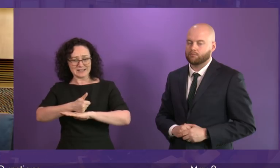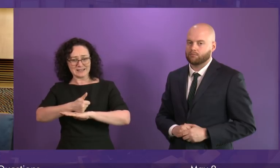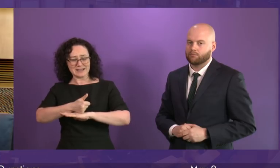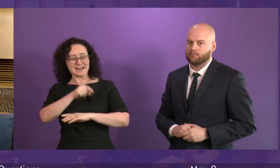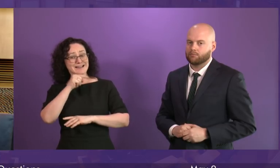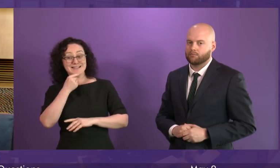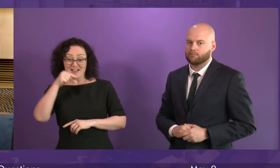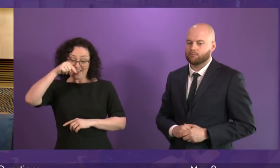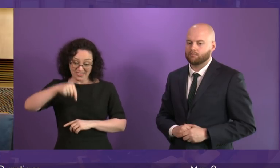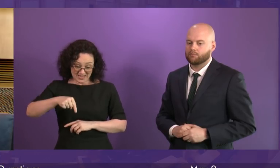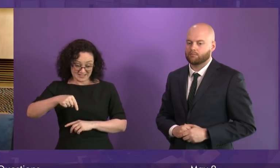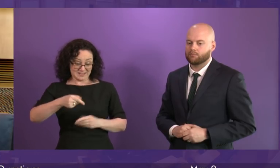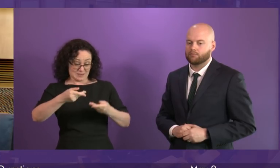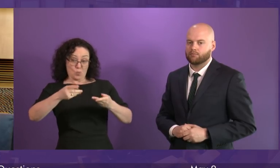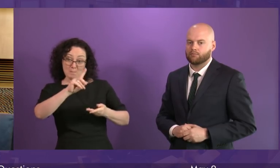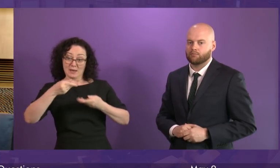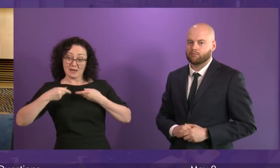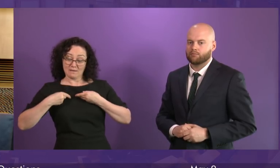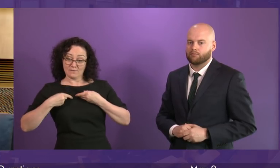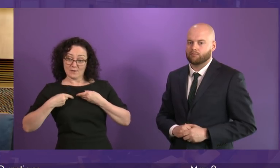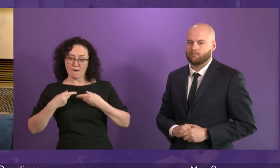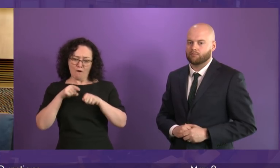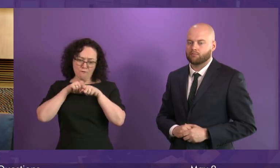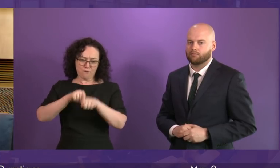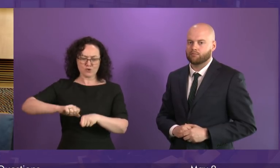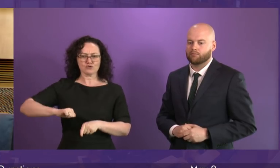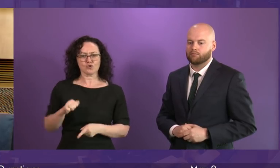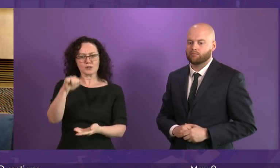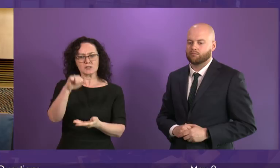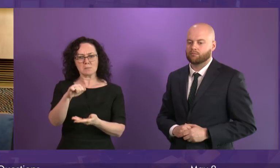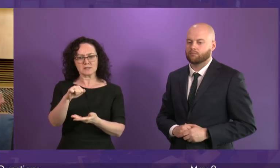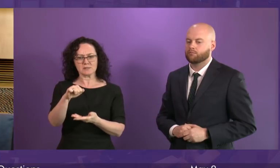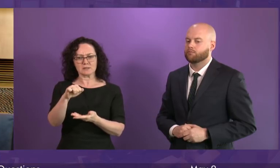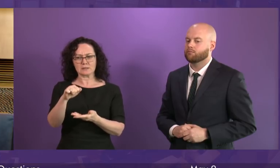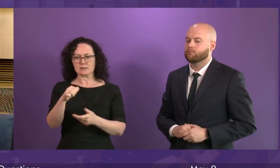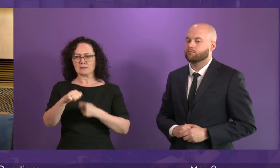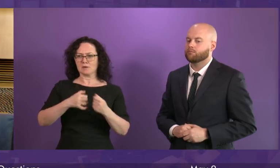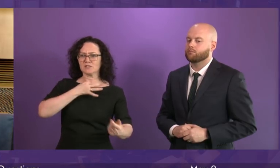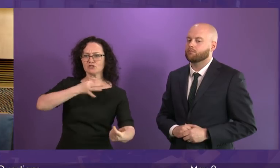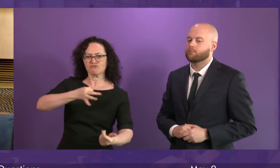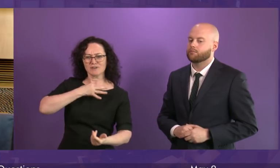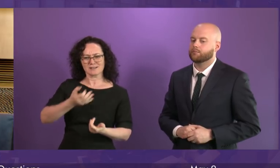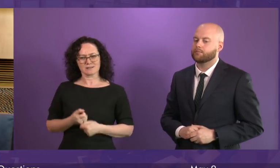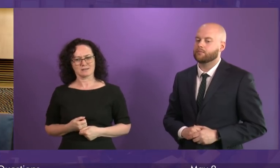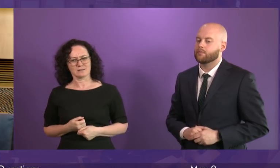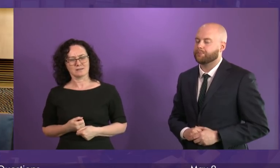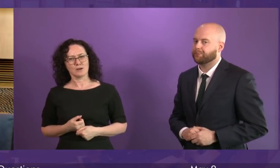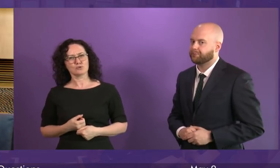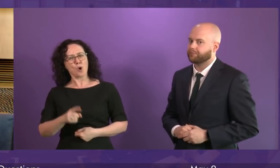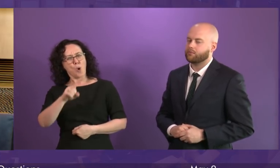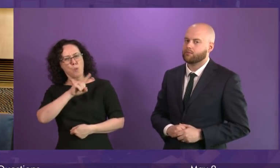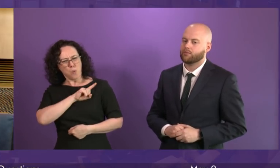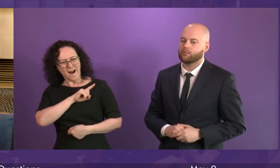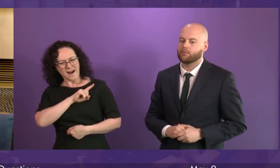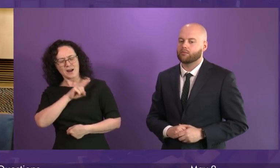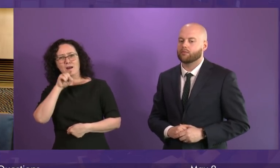unnecessary and unreasonable risk and is not a good way forward. Why on earth does the Scottish Liberal